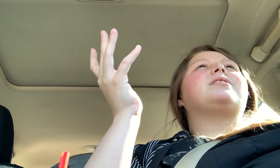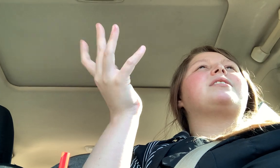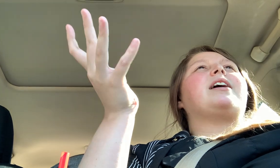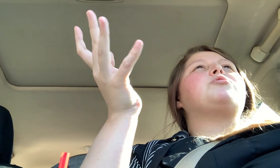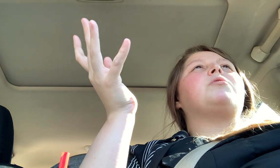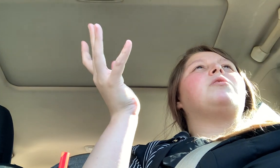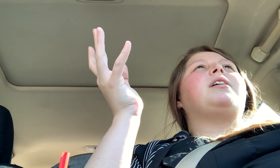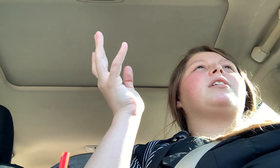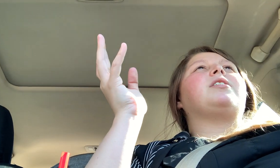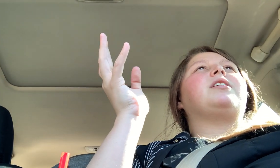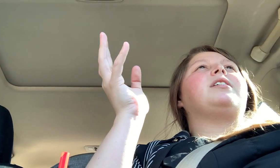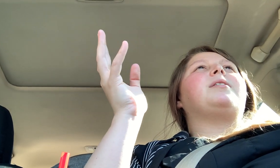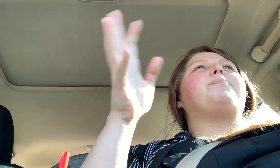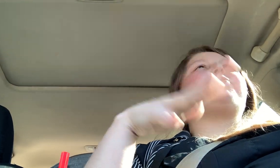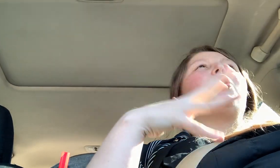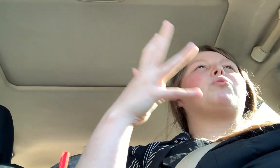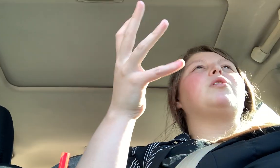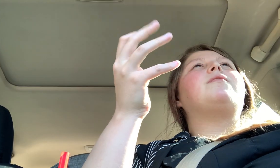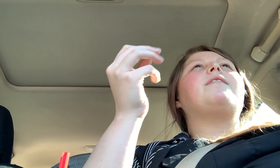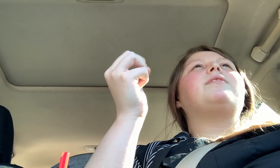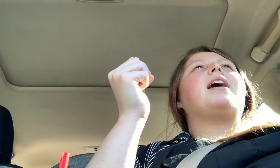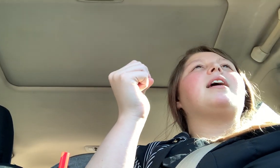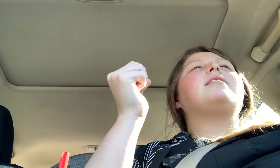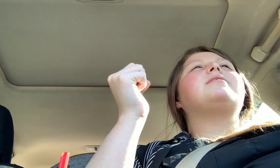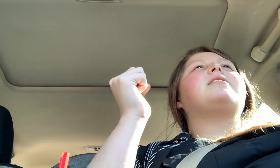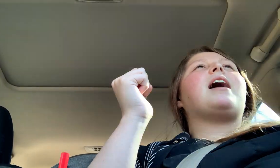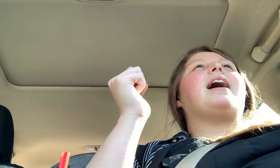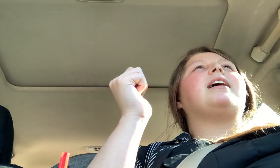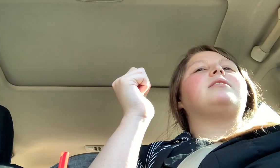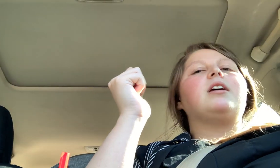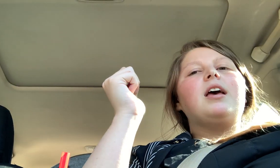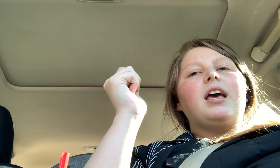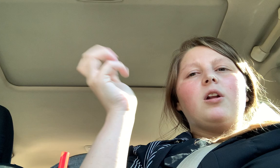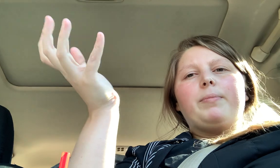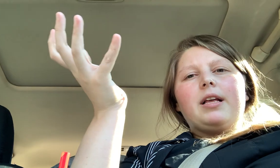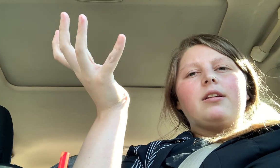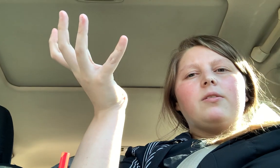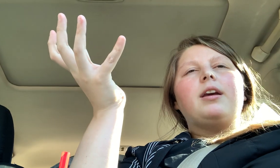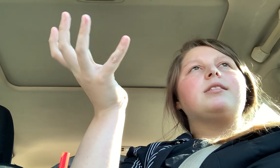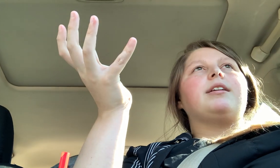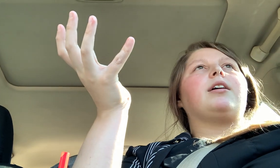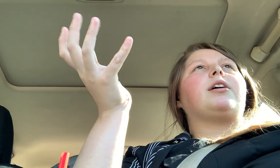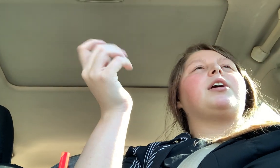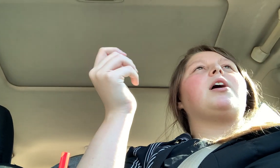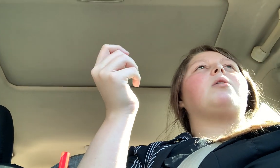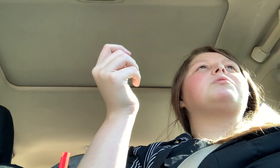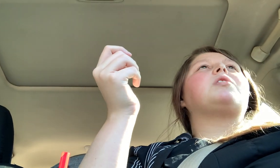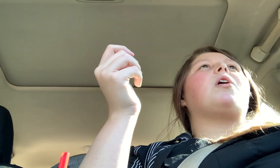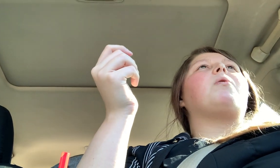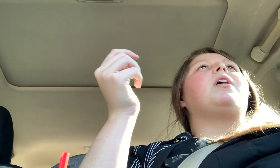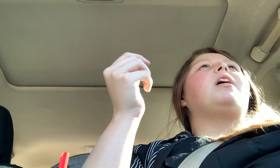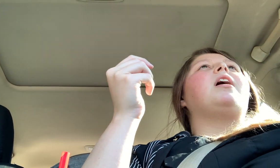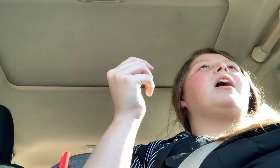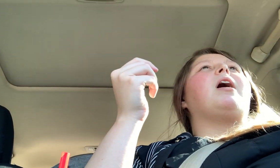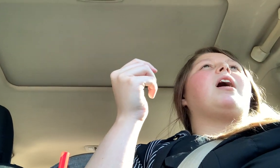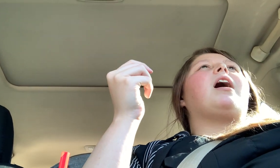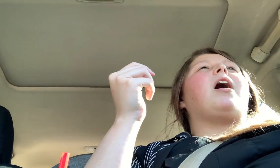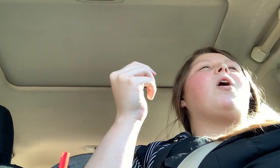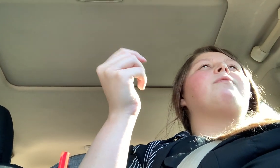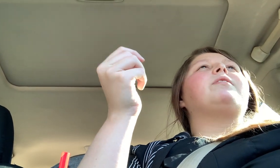schedule and a good groove of things that it'll be a little easier, you know? So hopefully